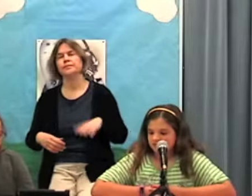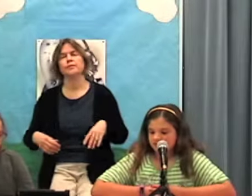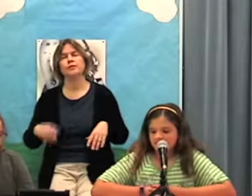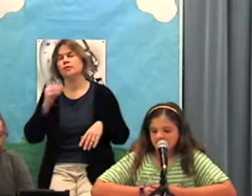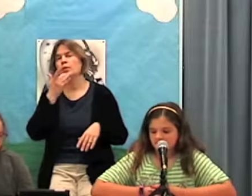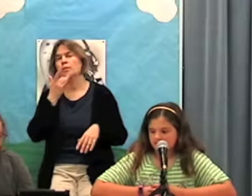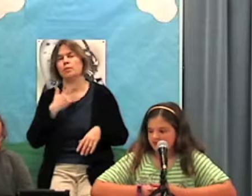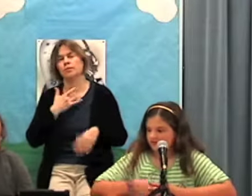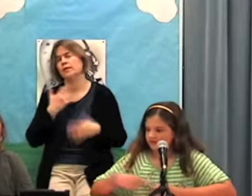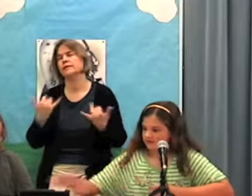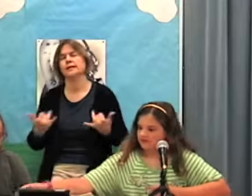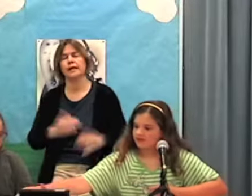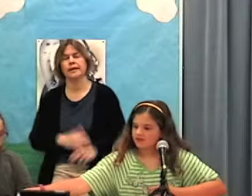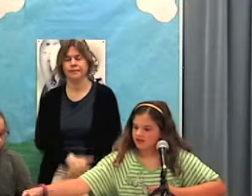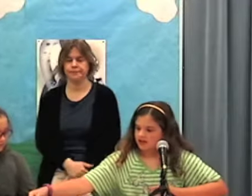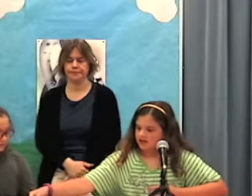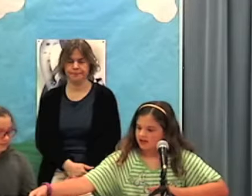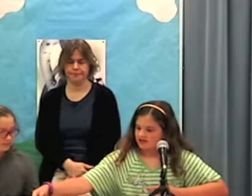birthdays for today.